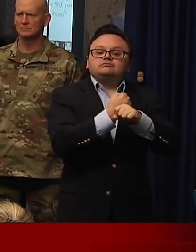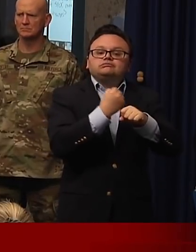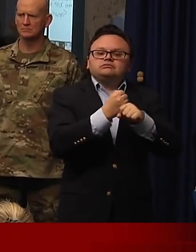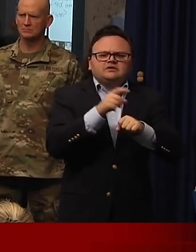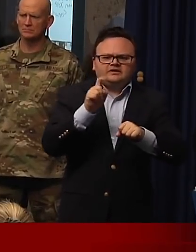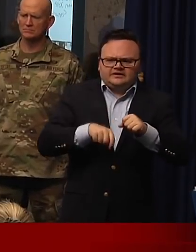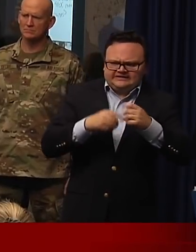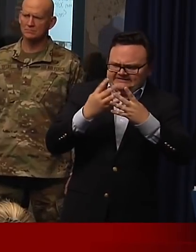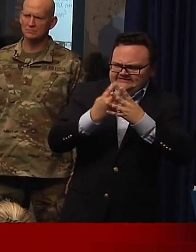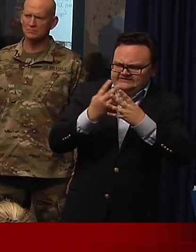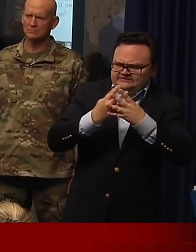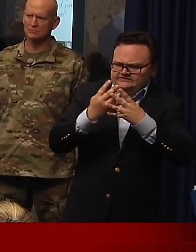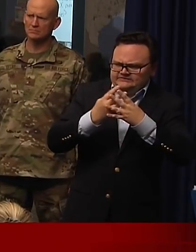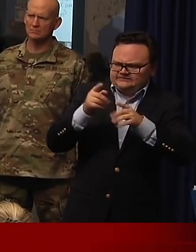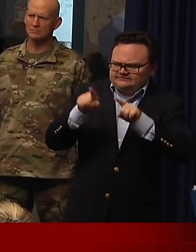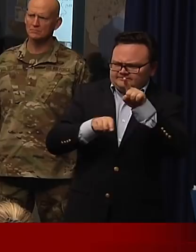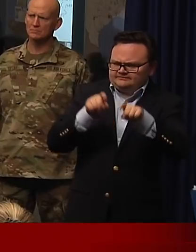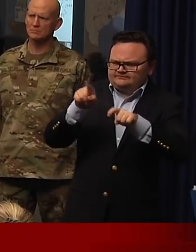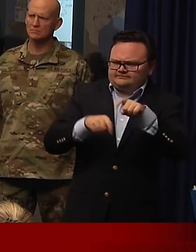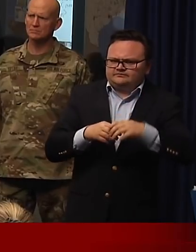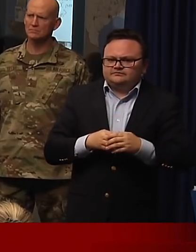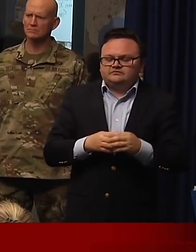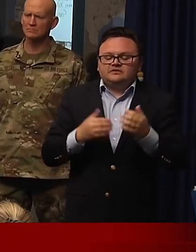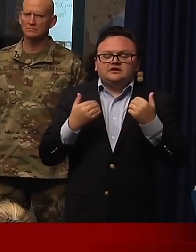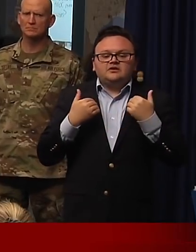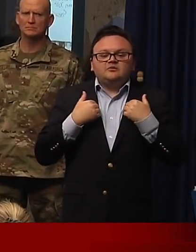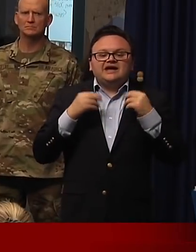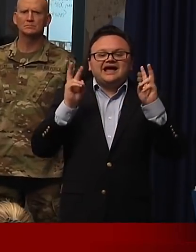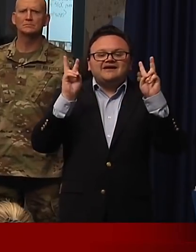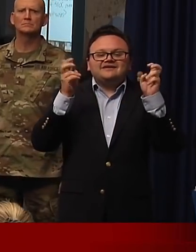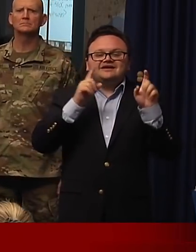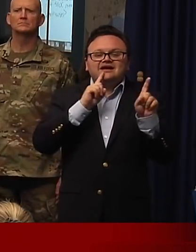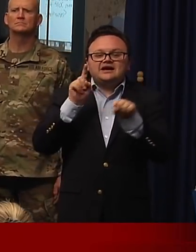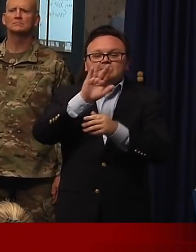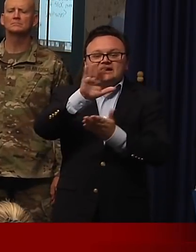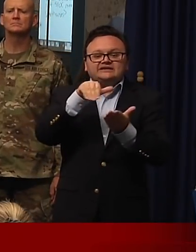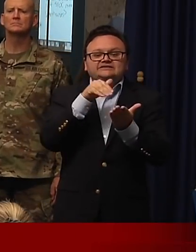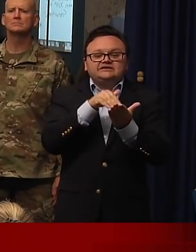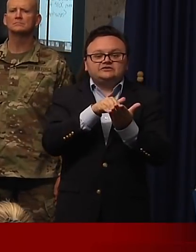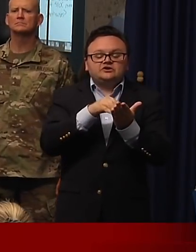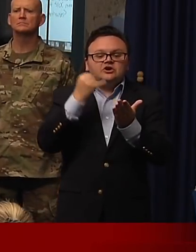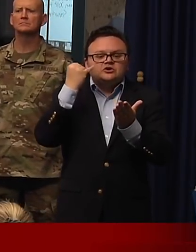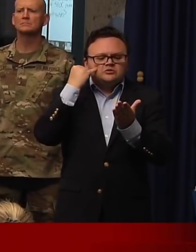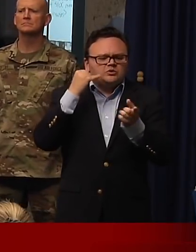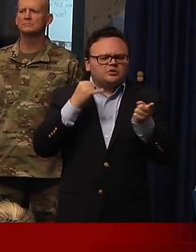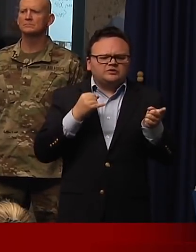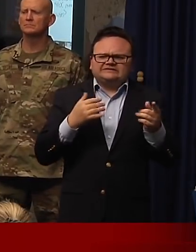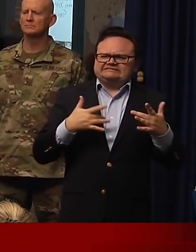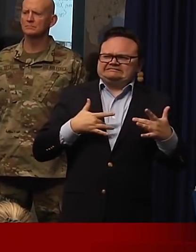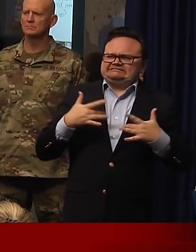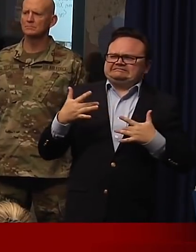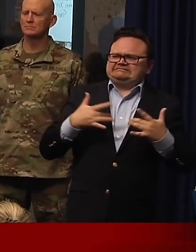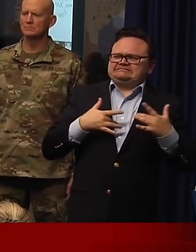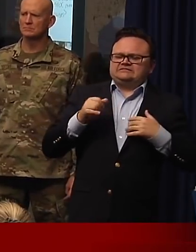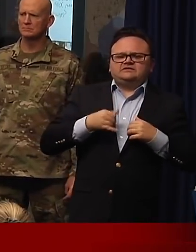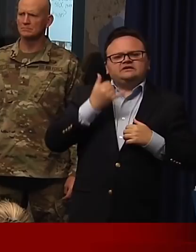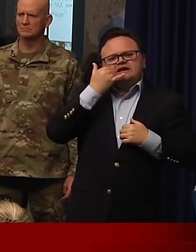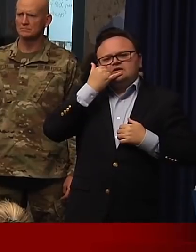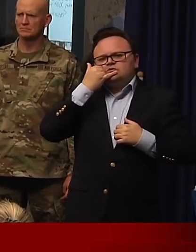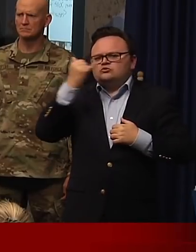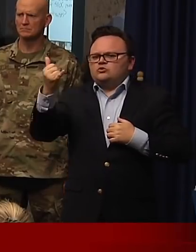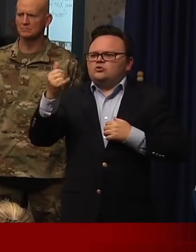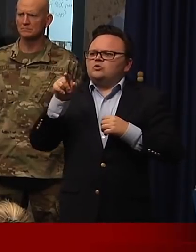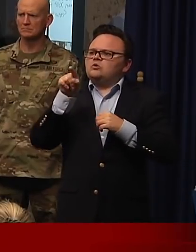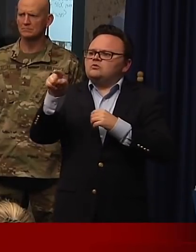have a command center where if a facility has concern, they can call it up. It's made 24 hours a day. And we